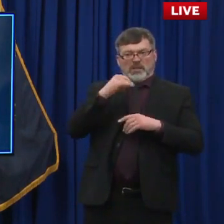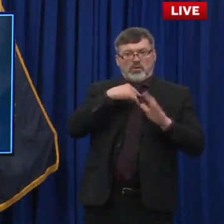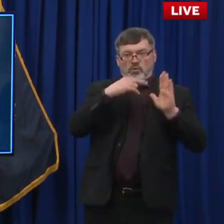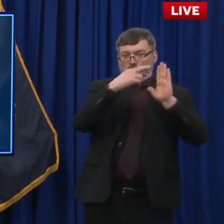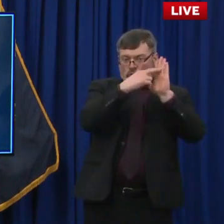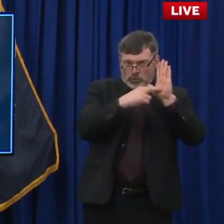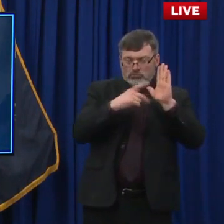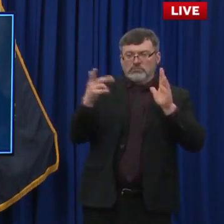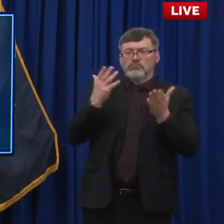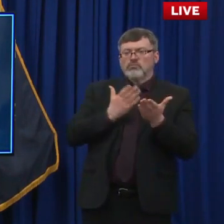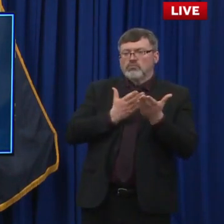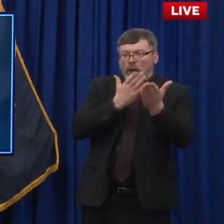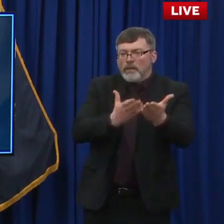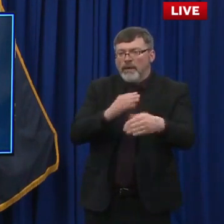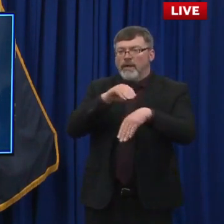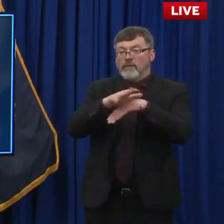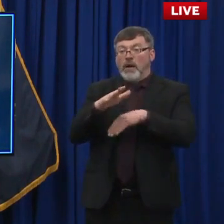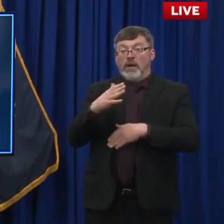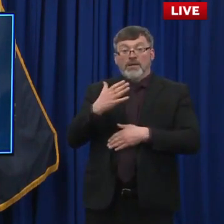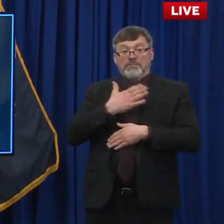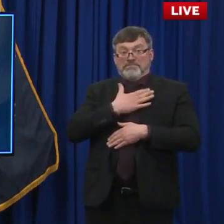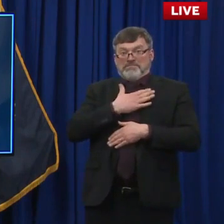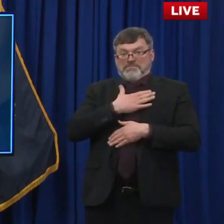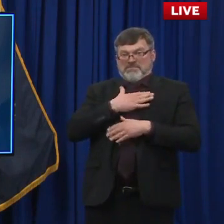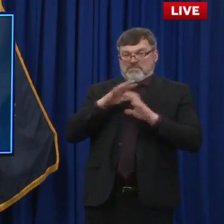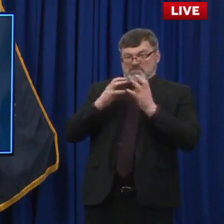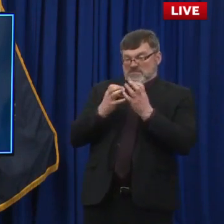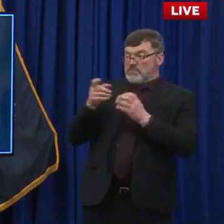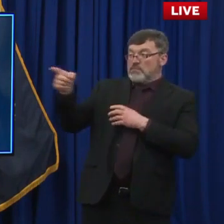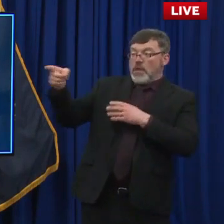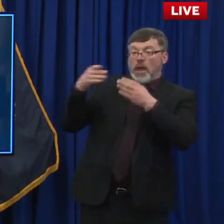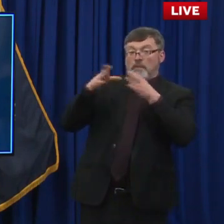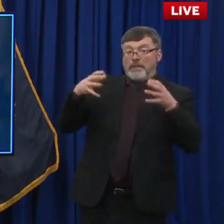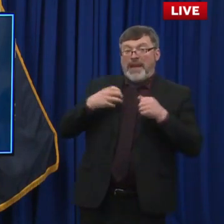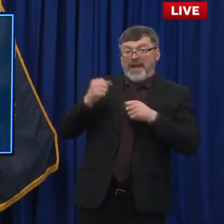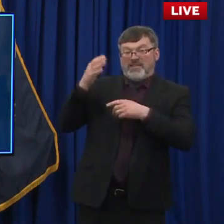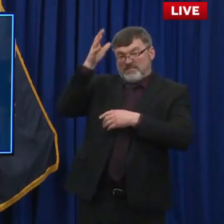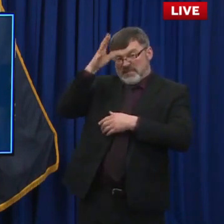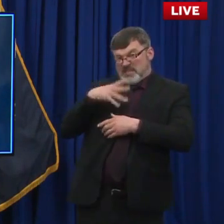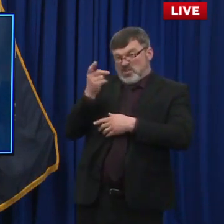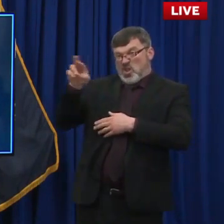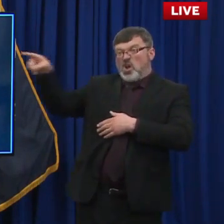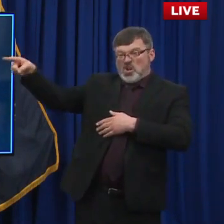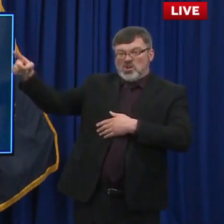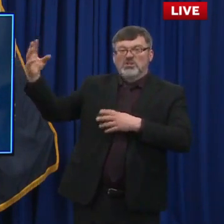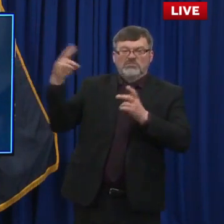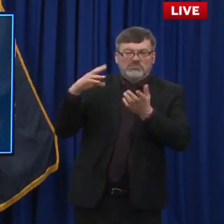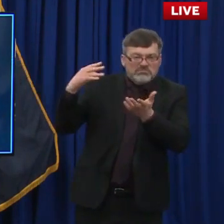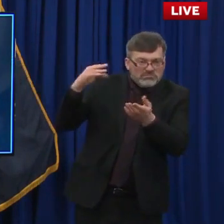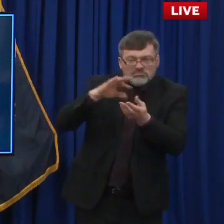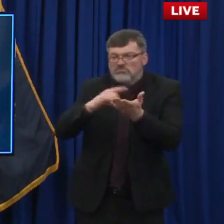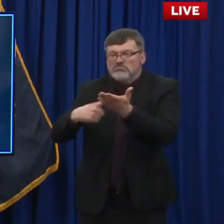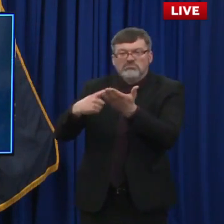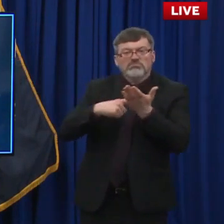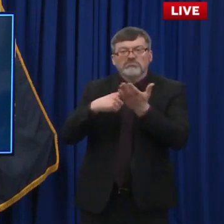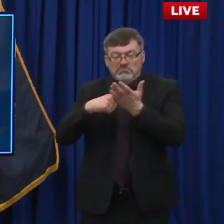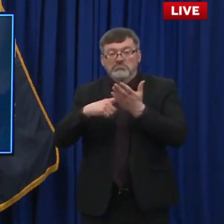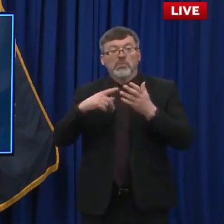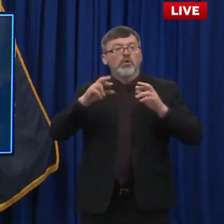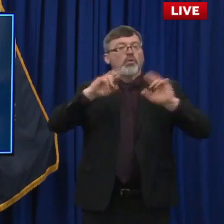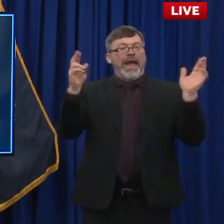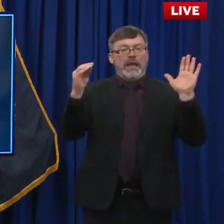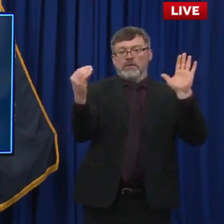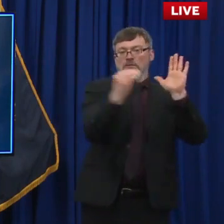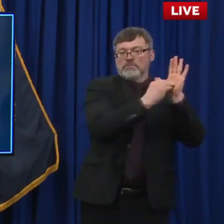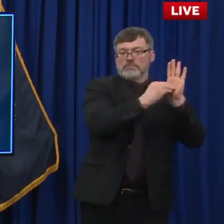and Dr. Chan's office. And, um, uh, we were able to release those today. Those are online. Uh, folks can see them. They're updated, very simplified documents, which